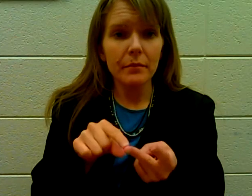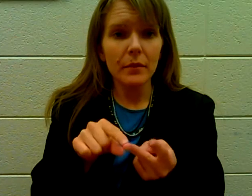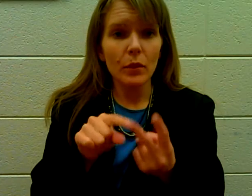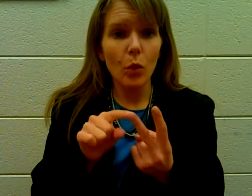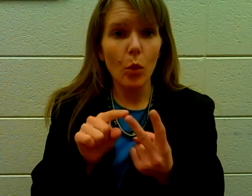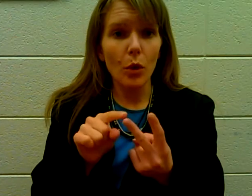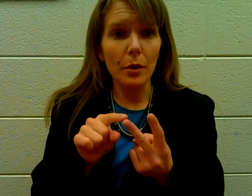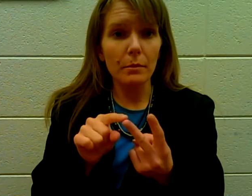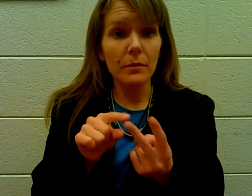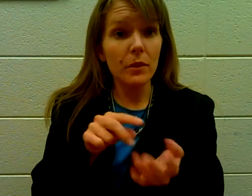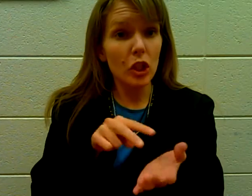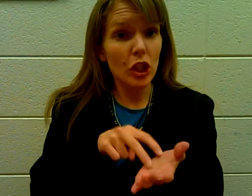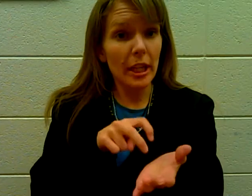Or chicken.